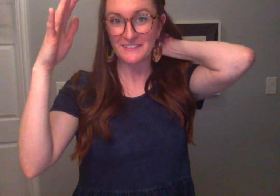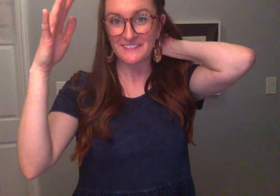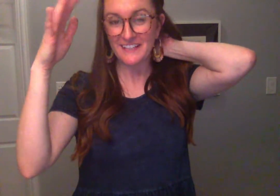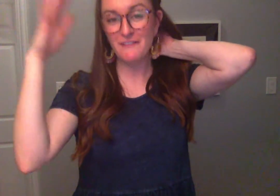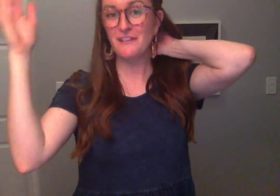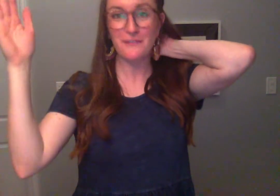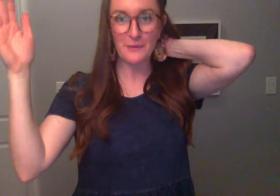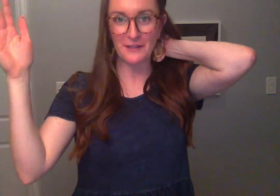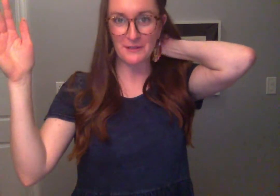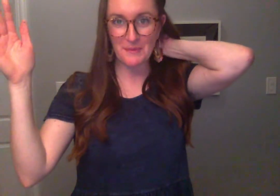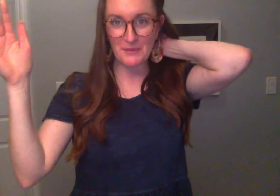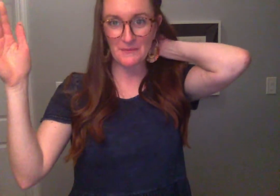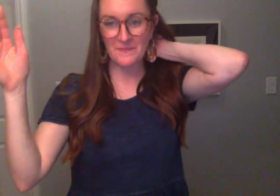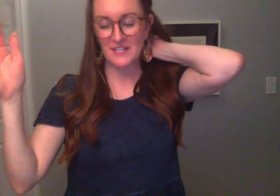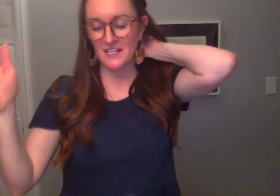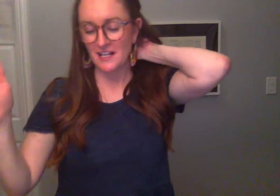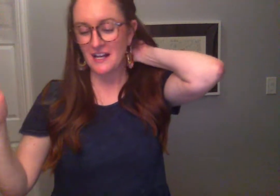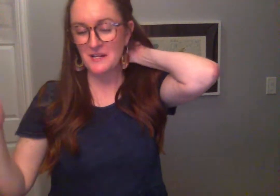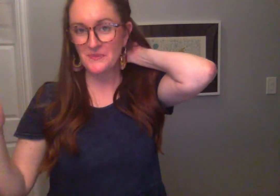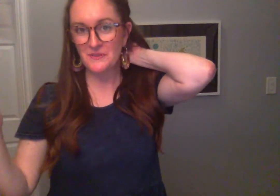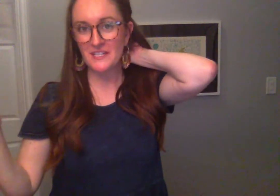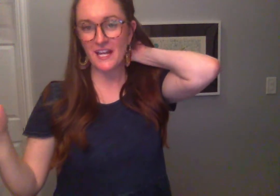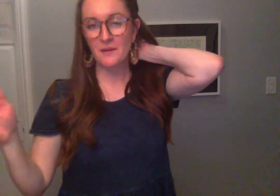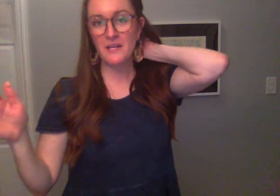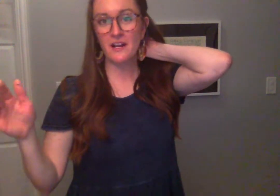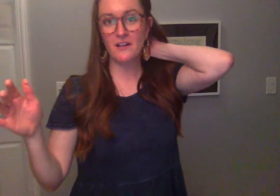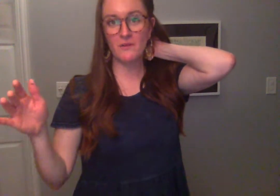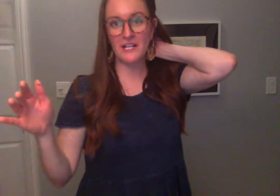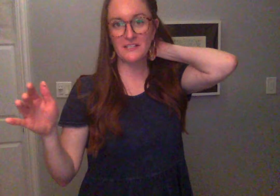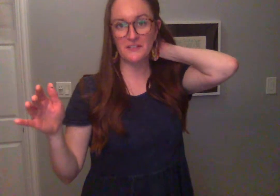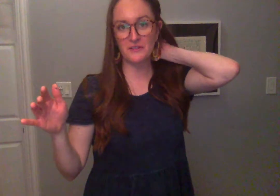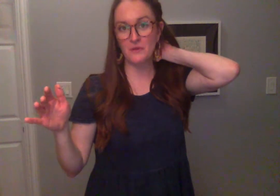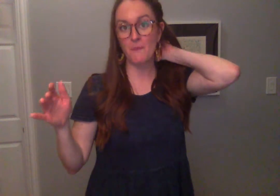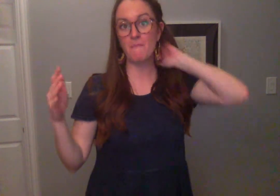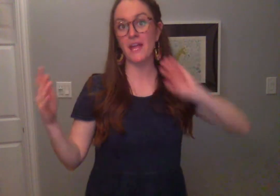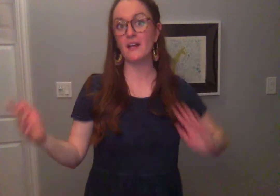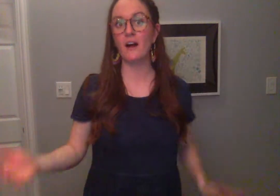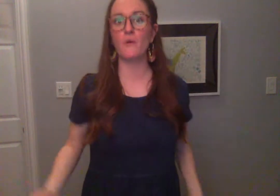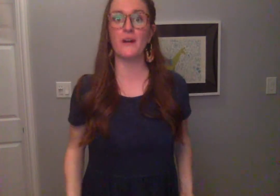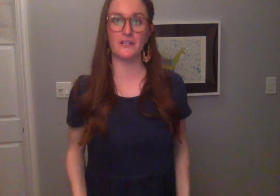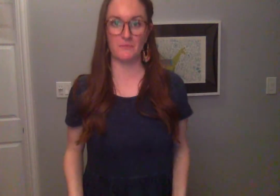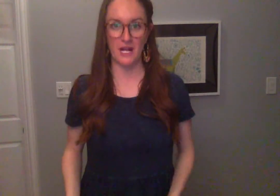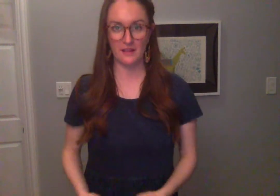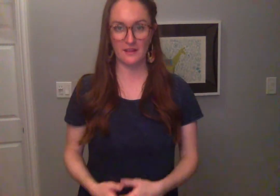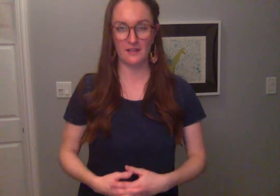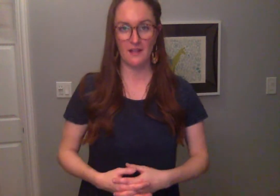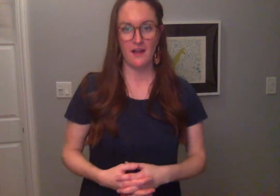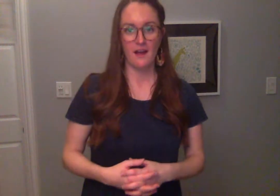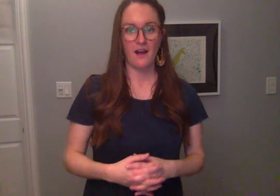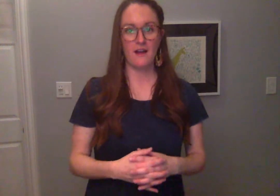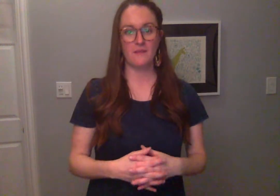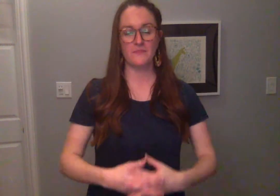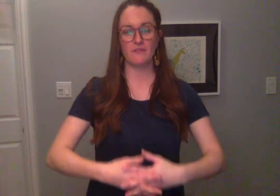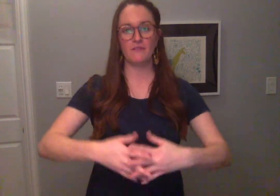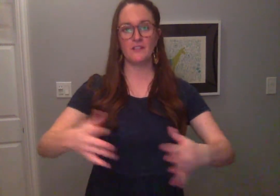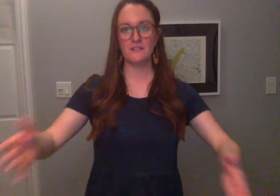even if you're around other people. So today we are going to do Make a Wish Breath. So first,